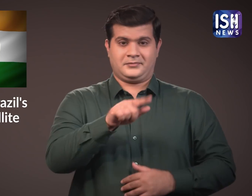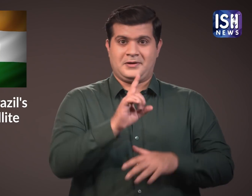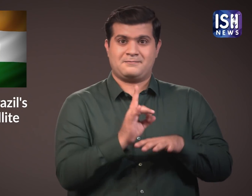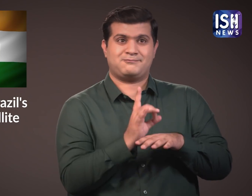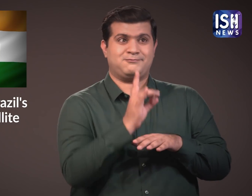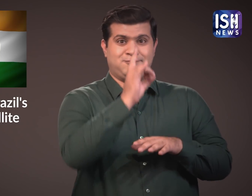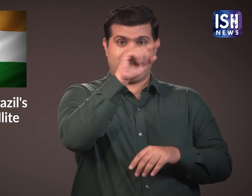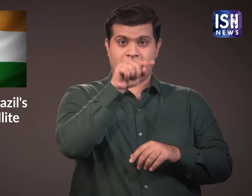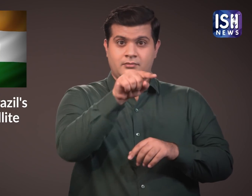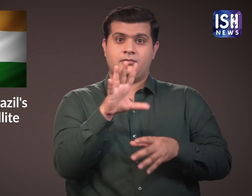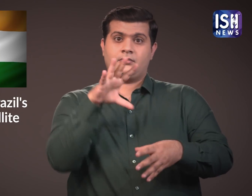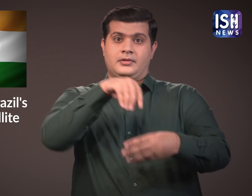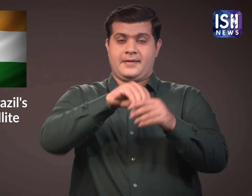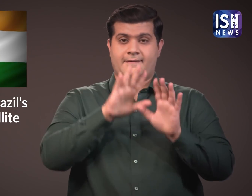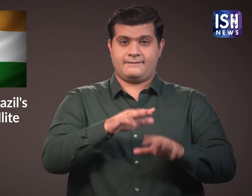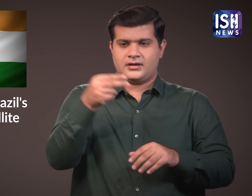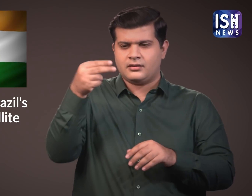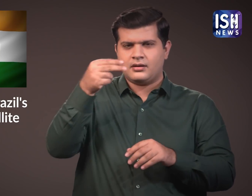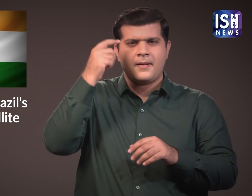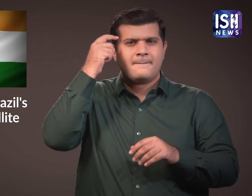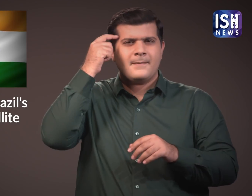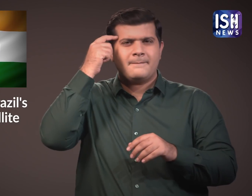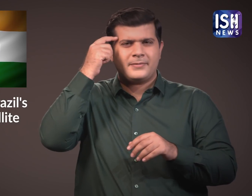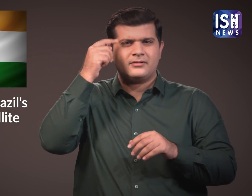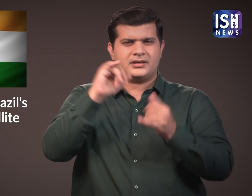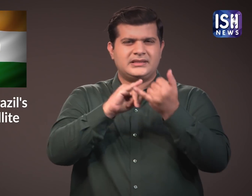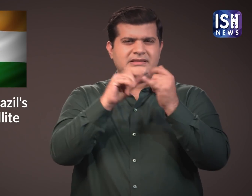A Bhagavad Gita was also sent in an SD card.